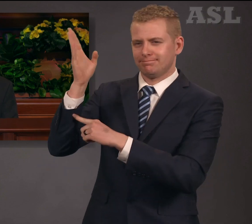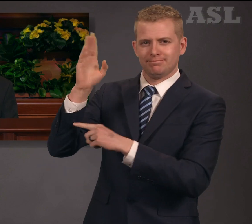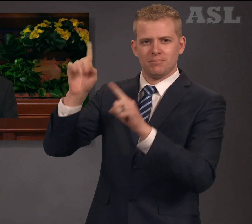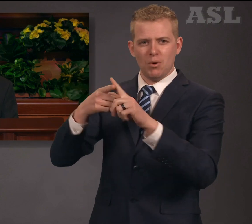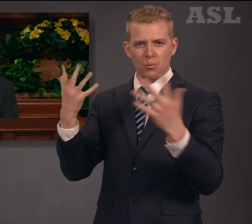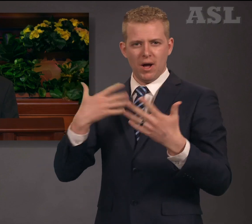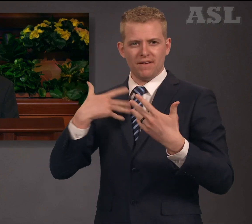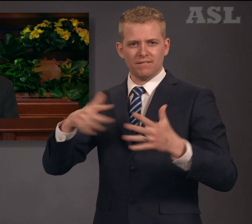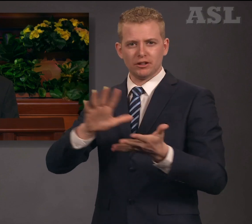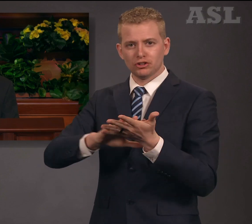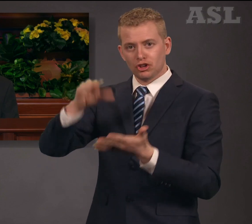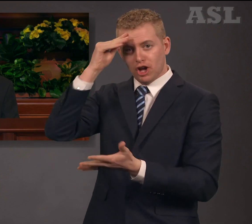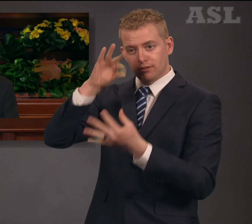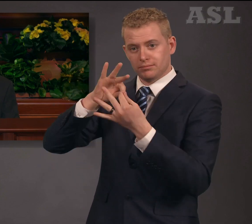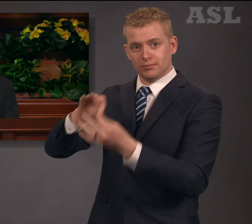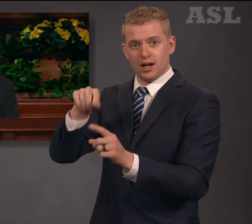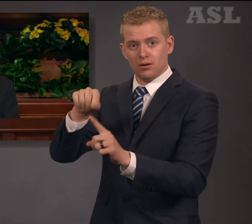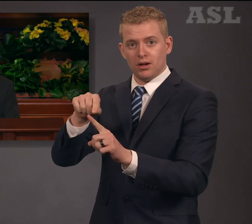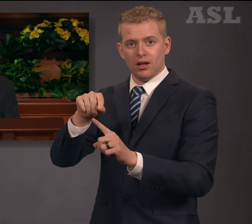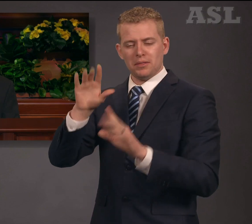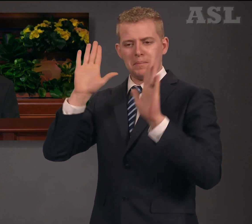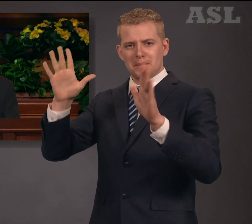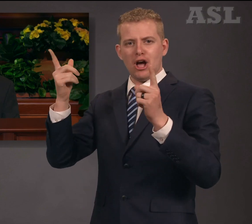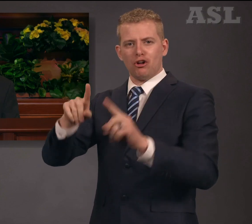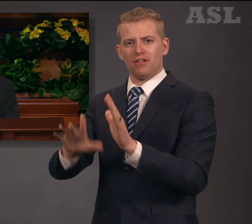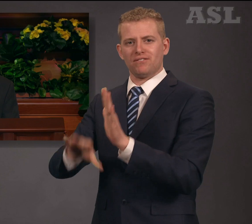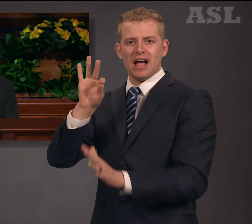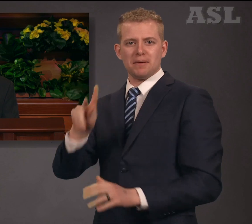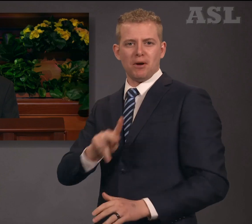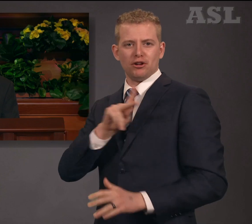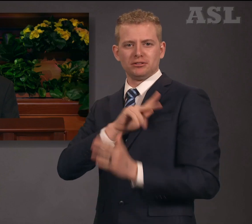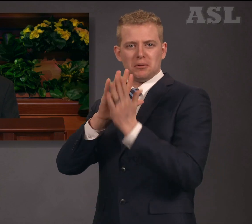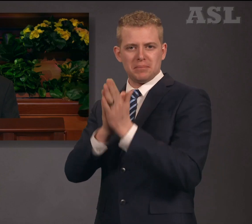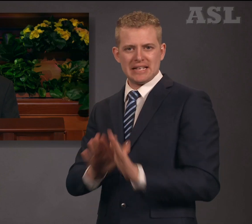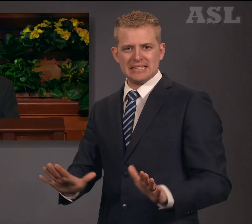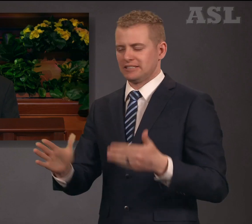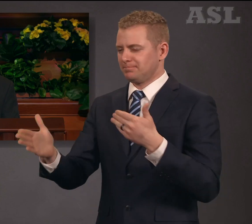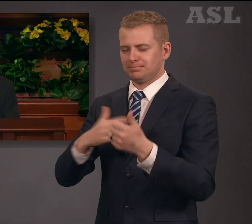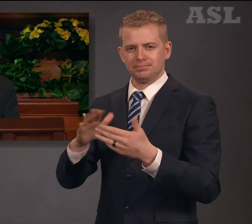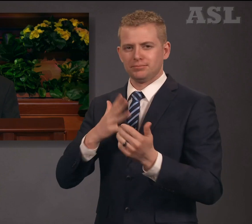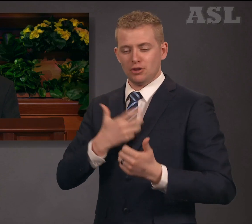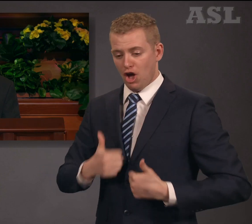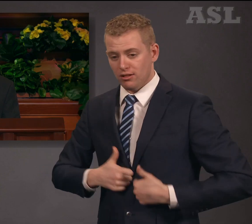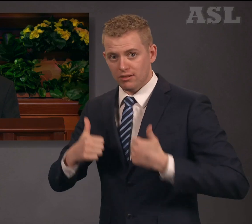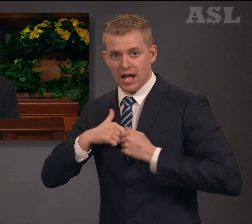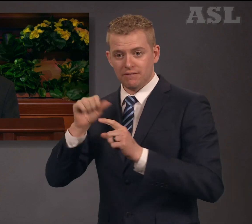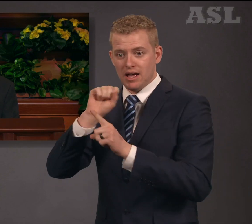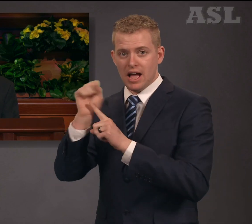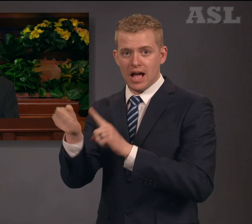of finding personal peace, whatever our circumstances.